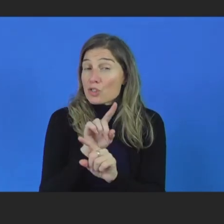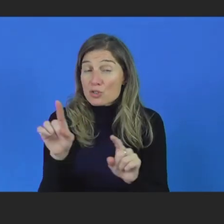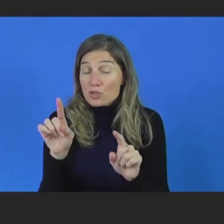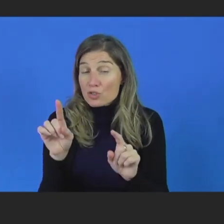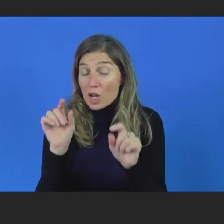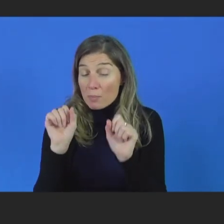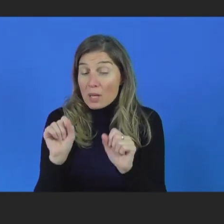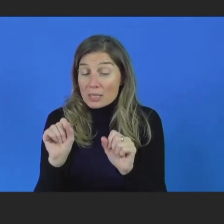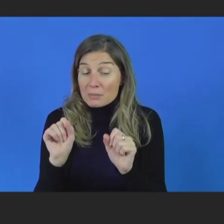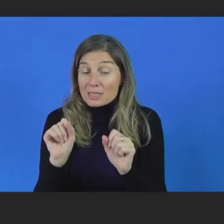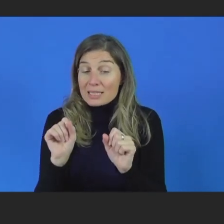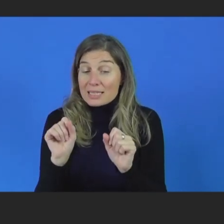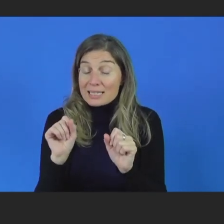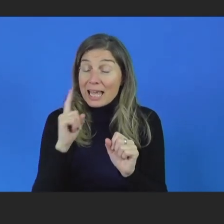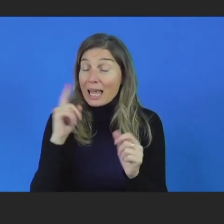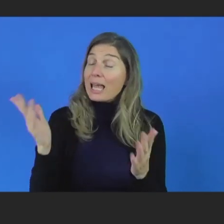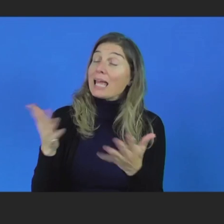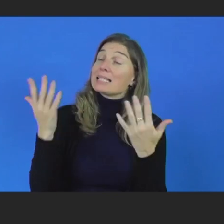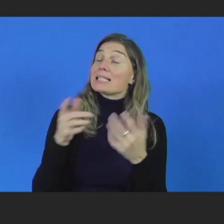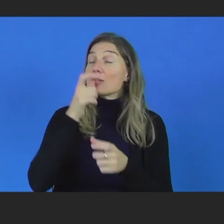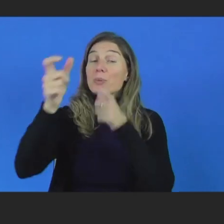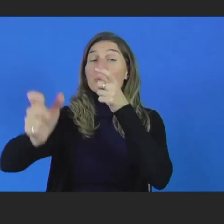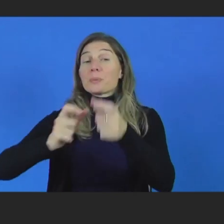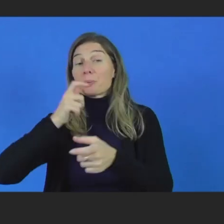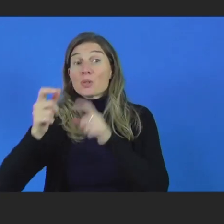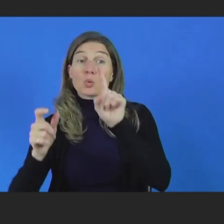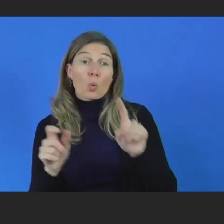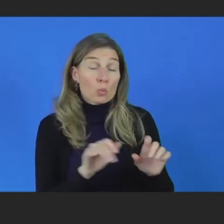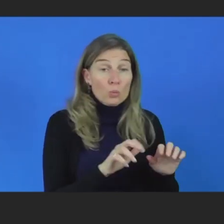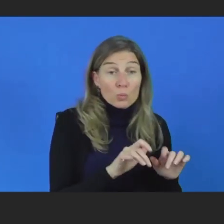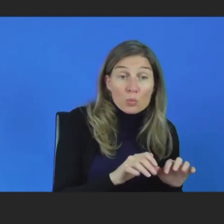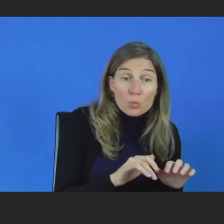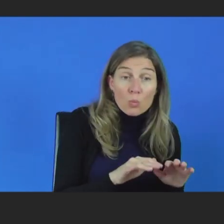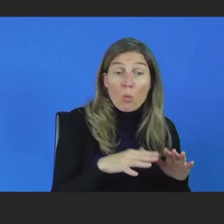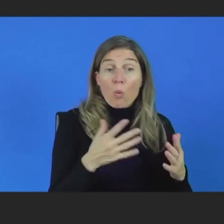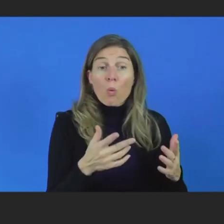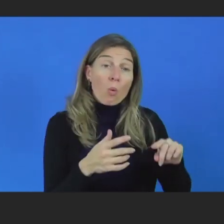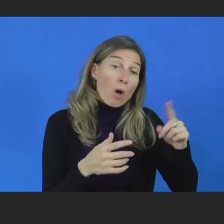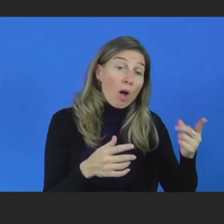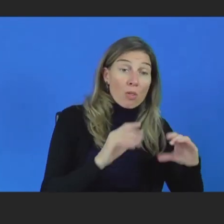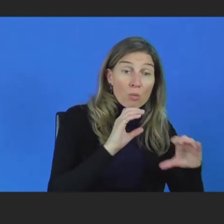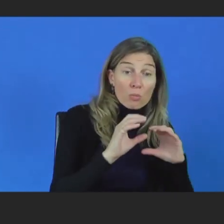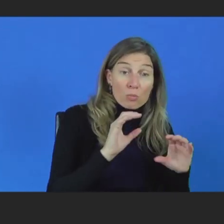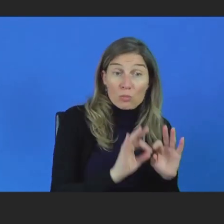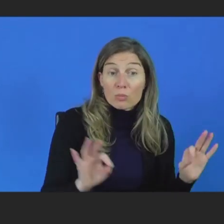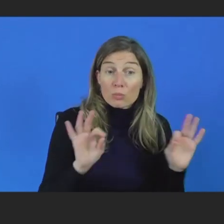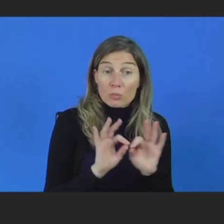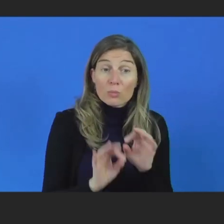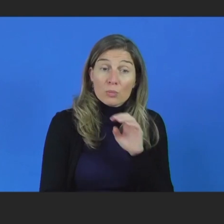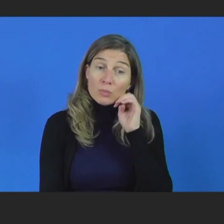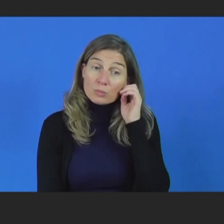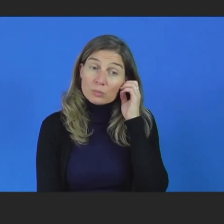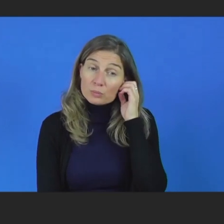So, using chat and other forms of communication are important. Thank you.